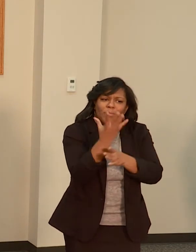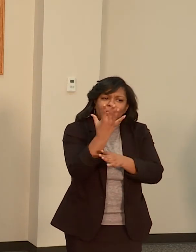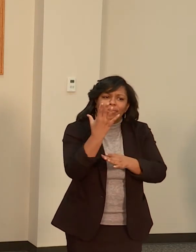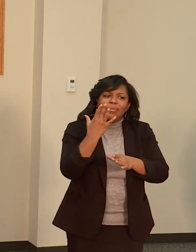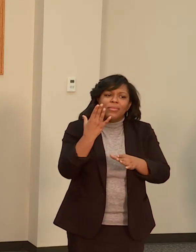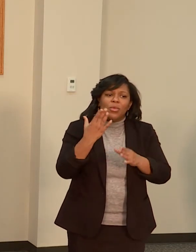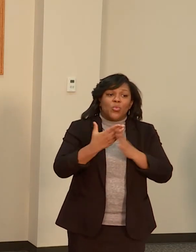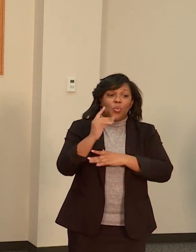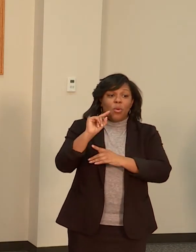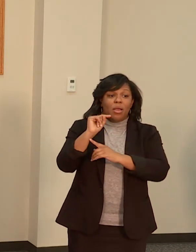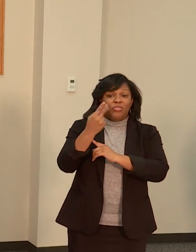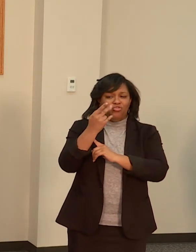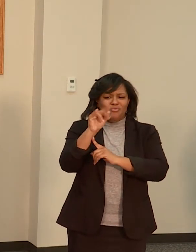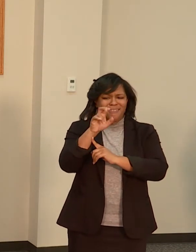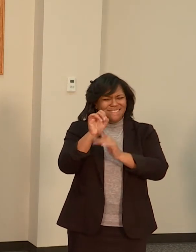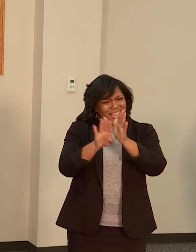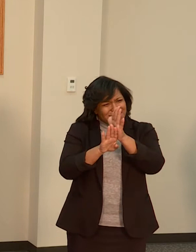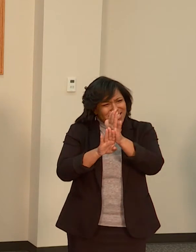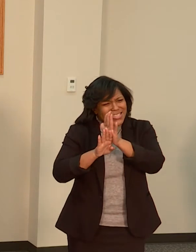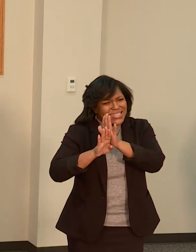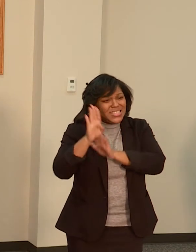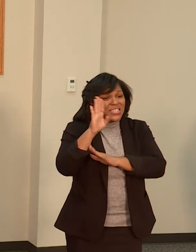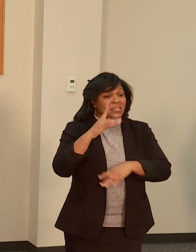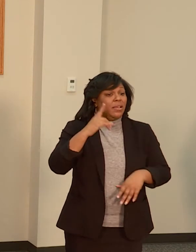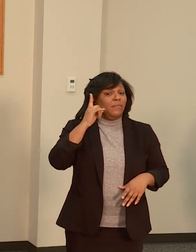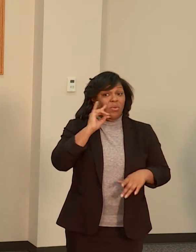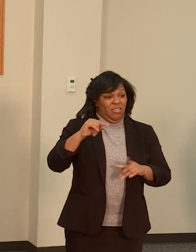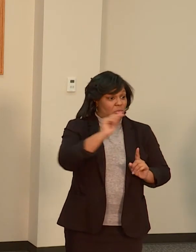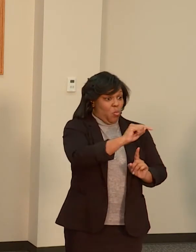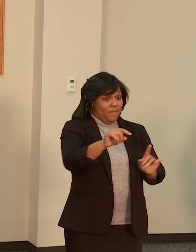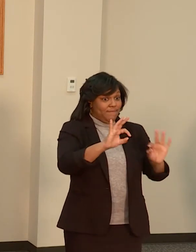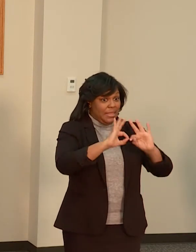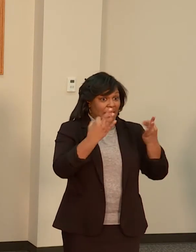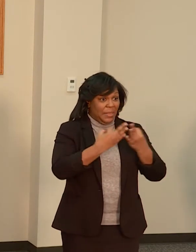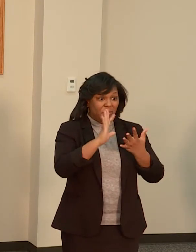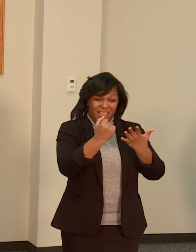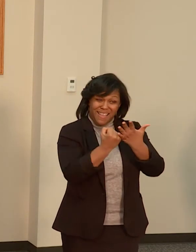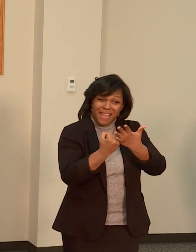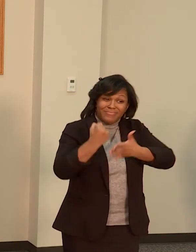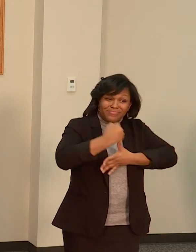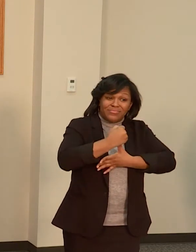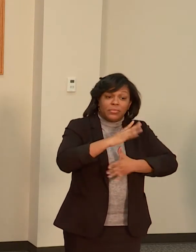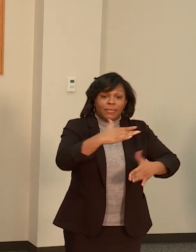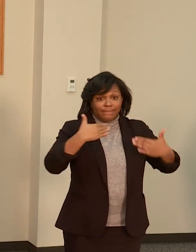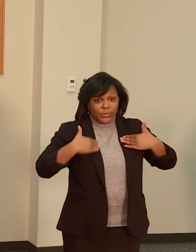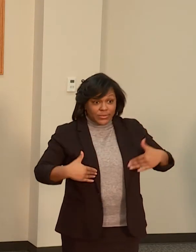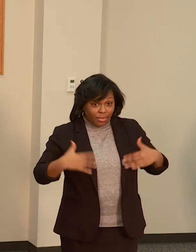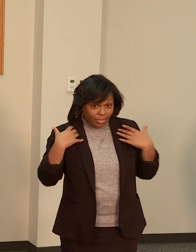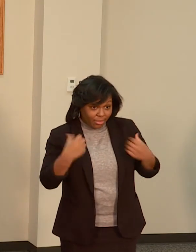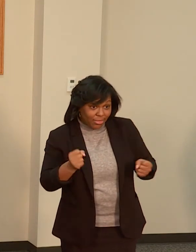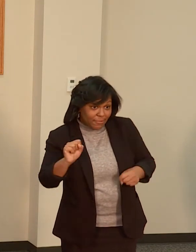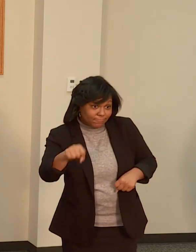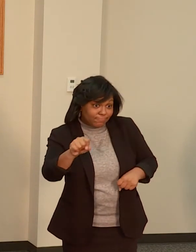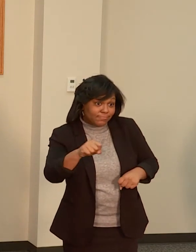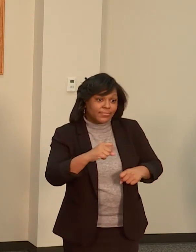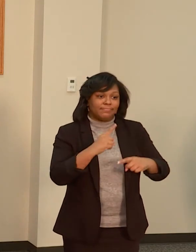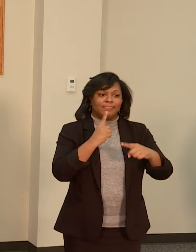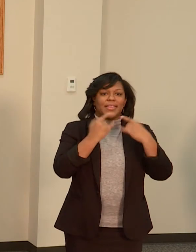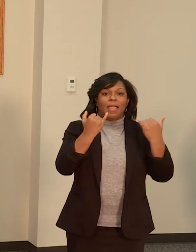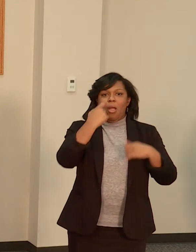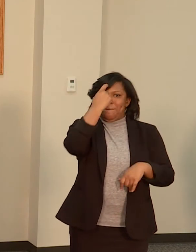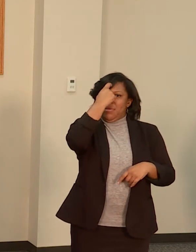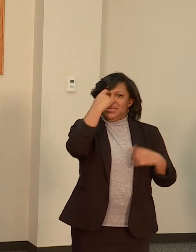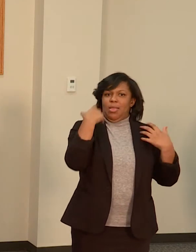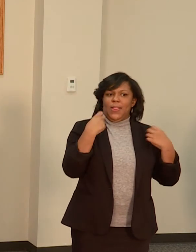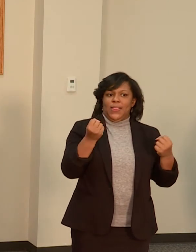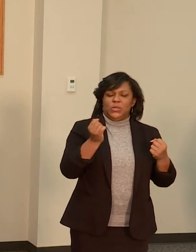And yet, beyond physical health, mental health has become a very dynamic concern for our community, exacerbated by